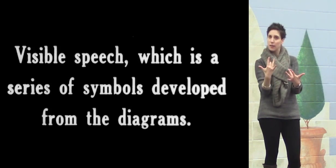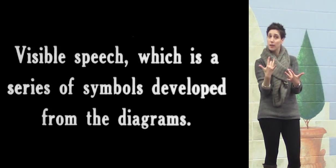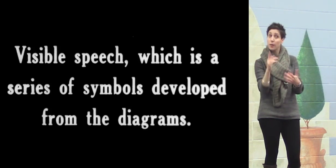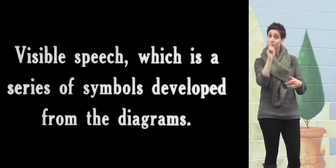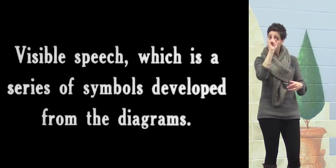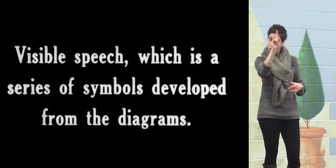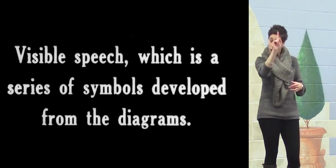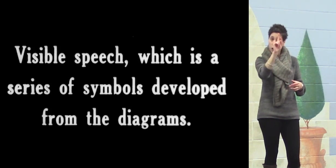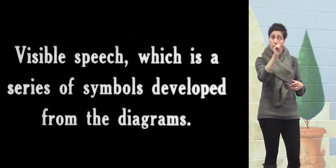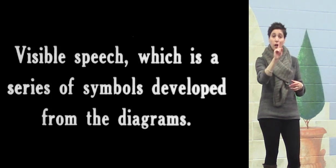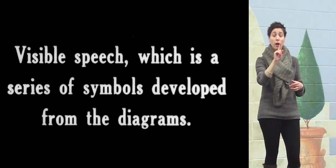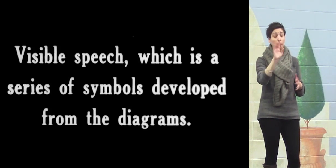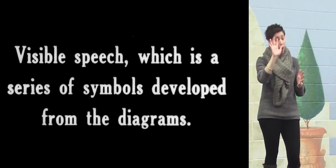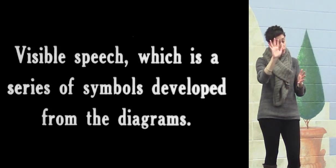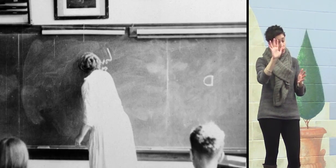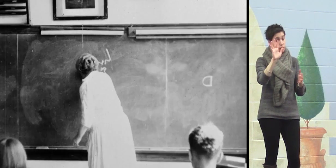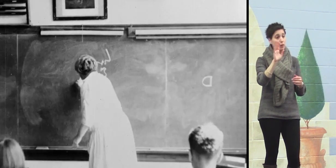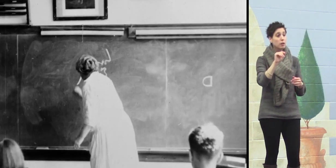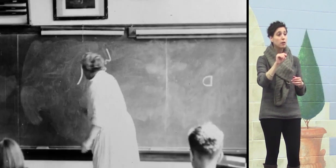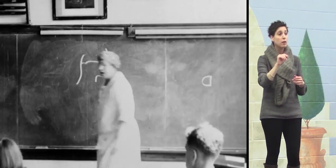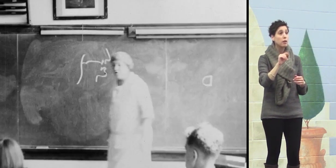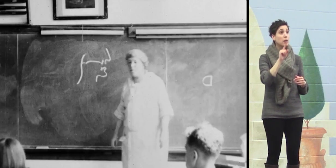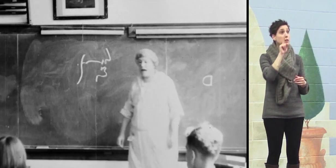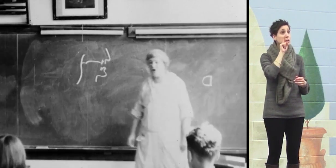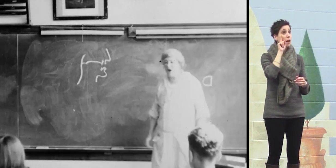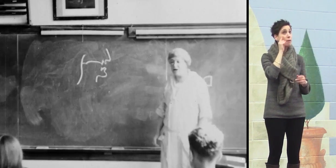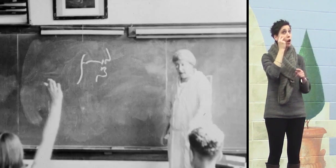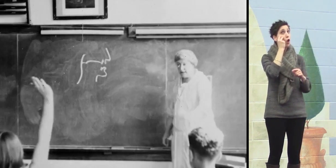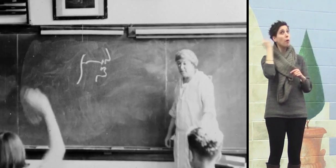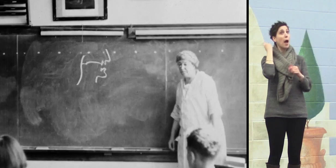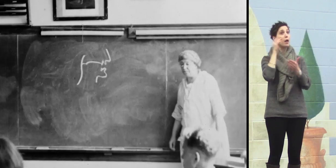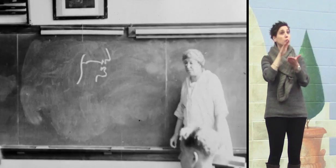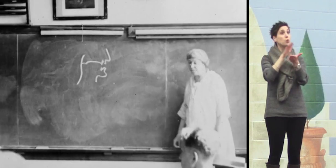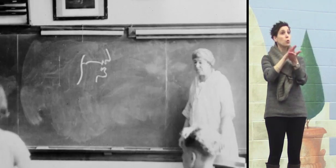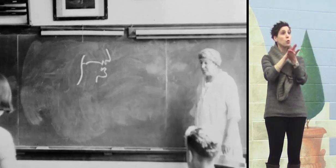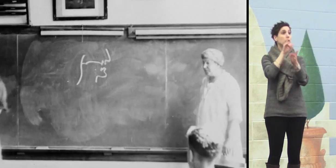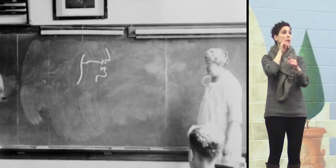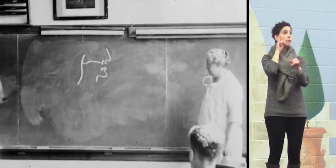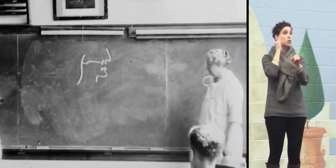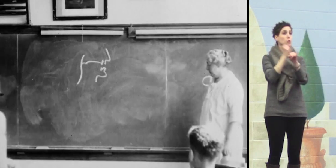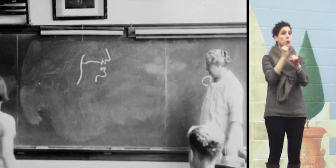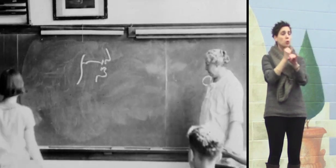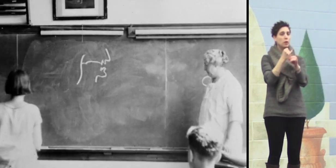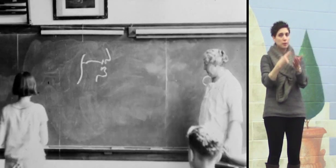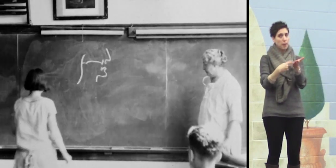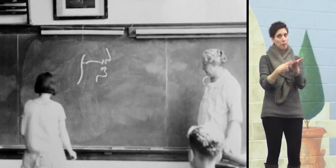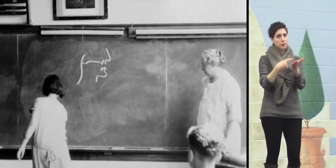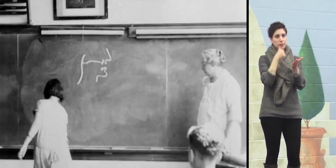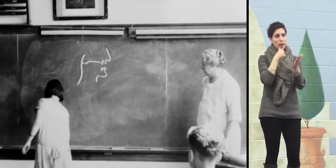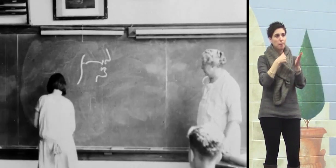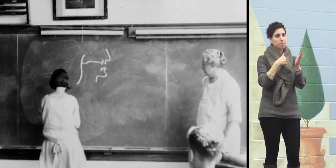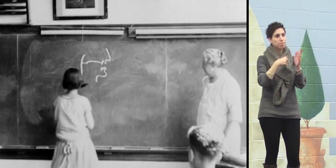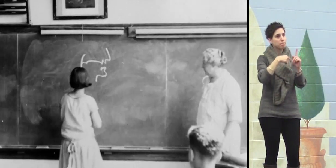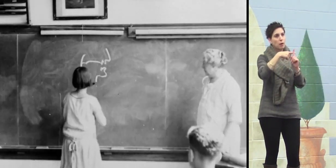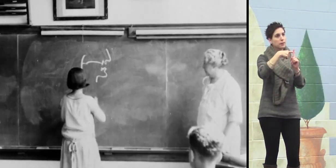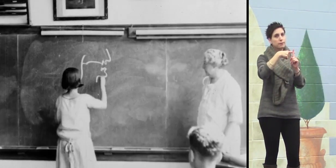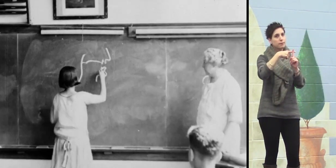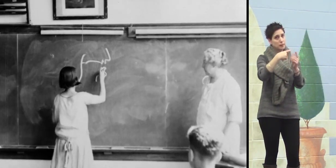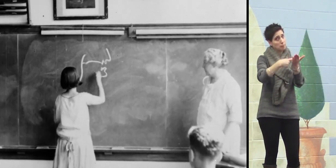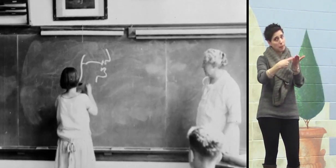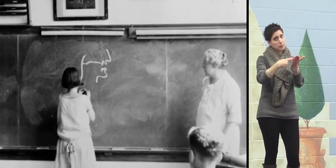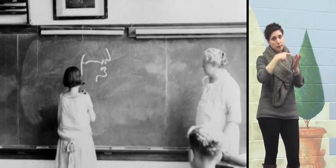Unfortunately for many deaf people in this position, that school experience was not very good.